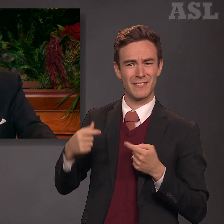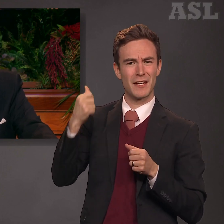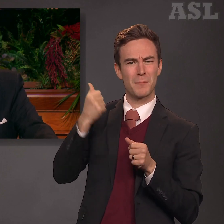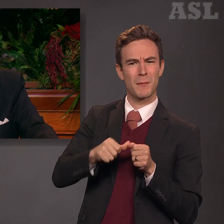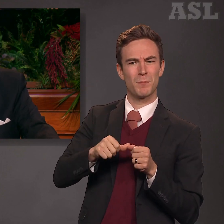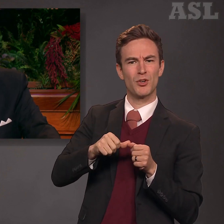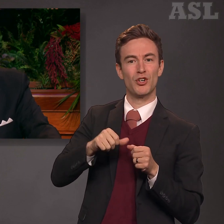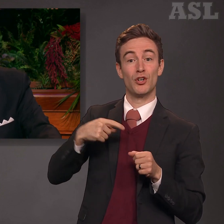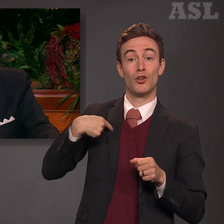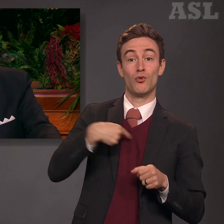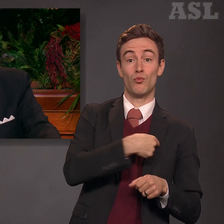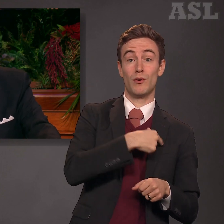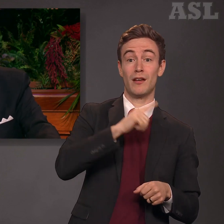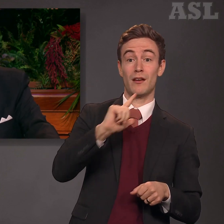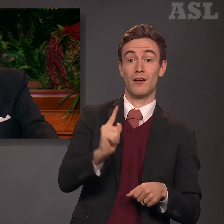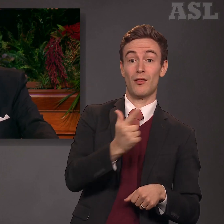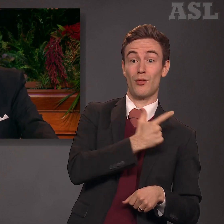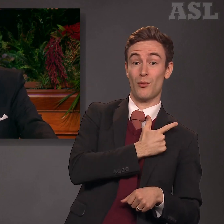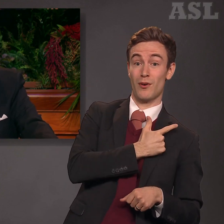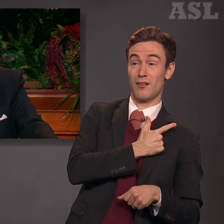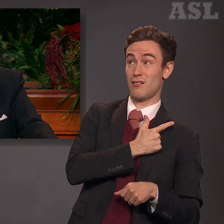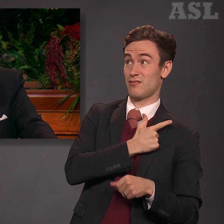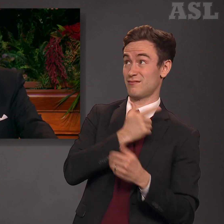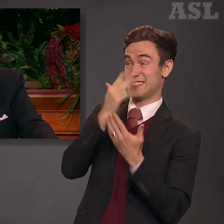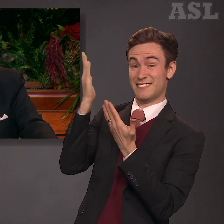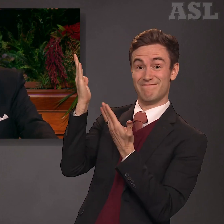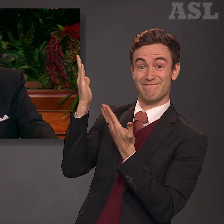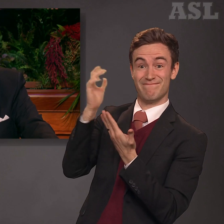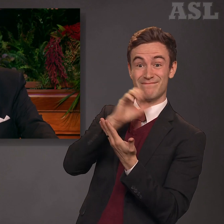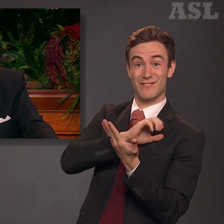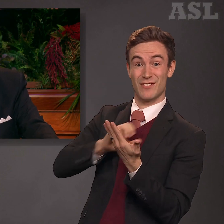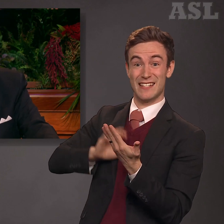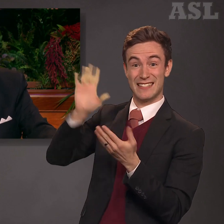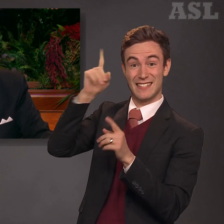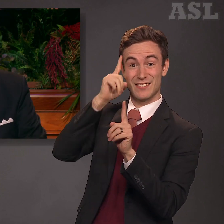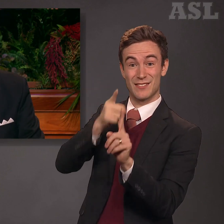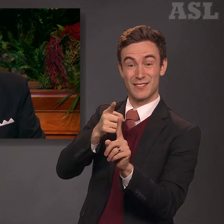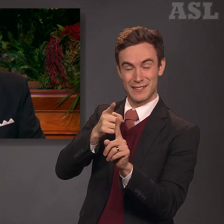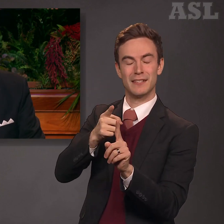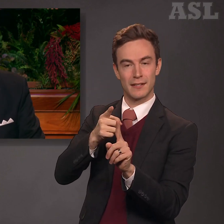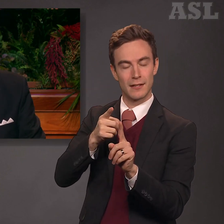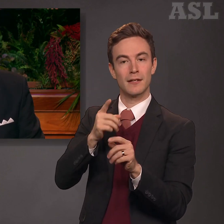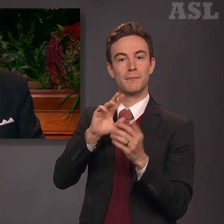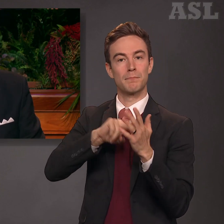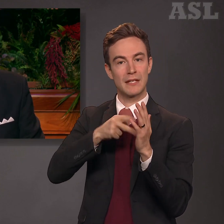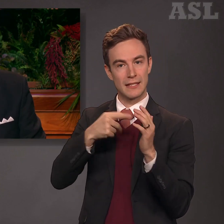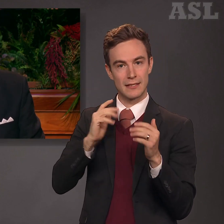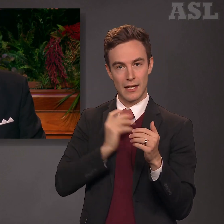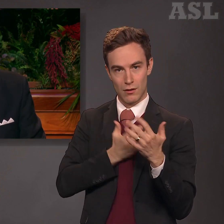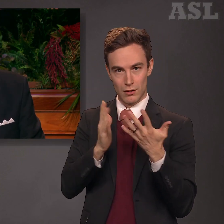we pledge to the cause of Christ is to be the supreme devotion of our lives.